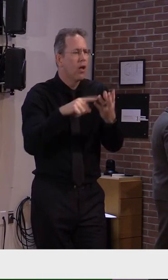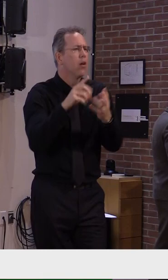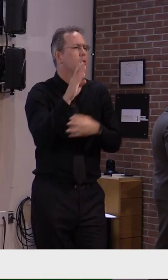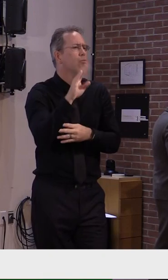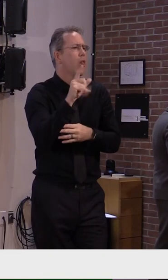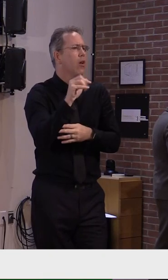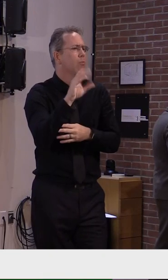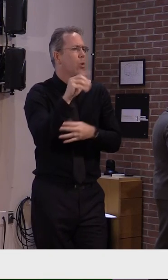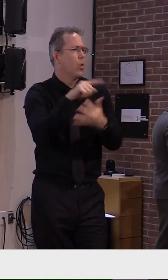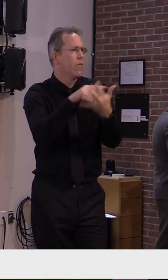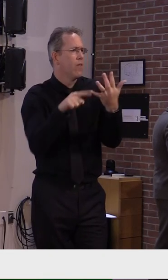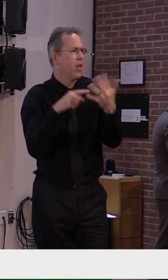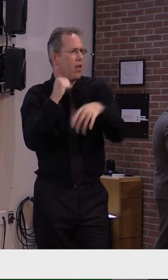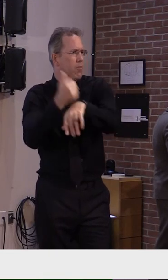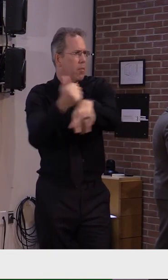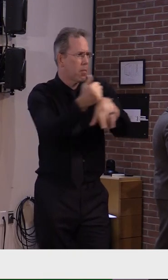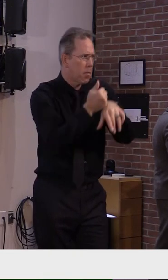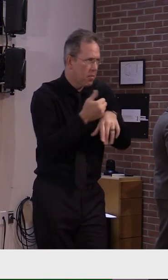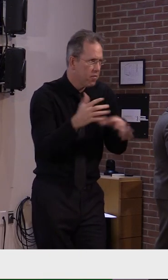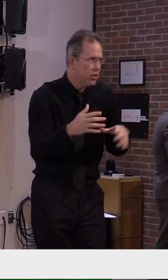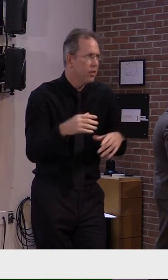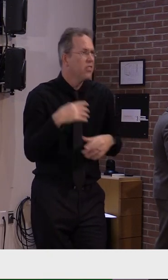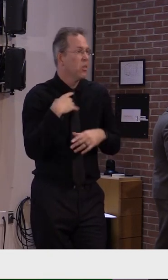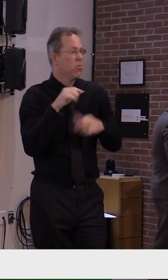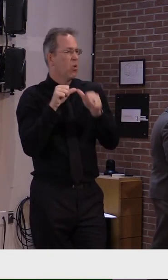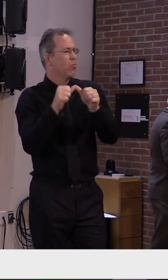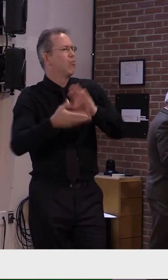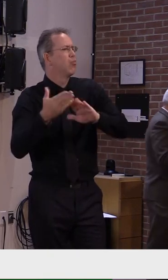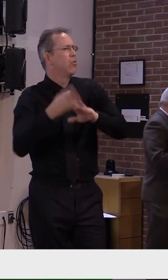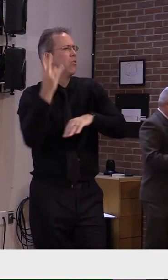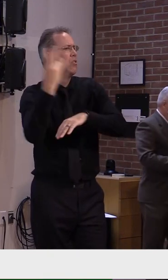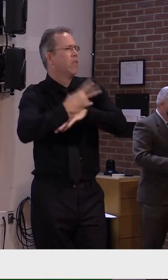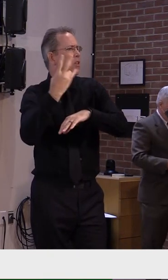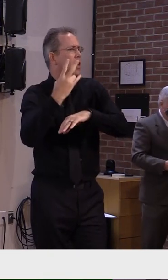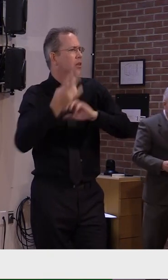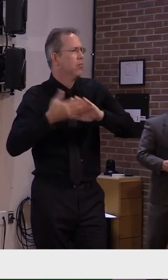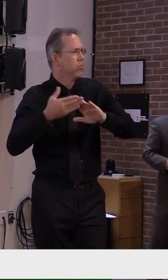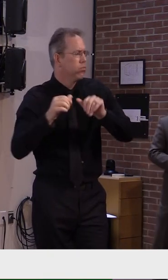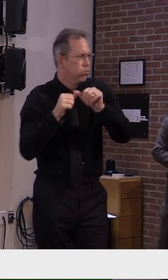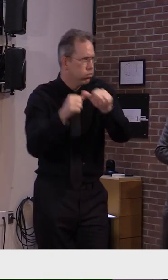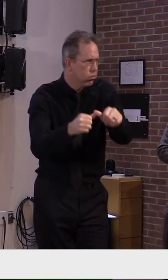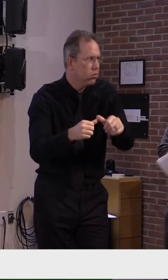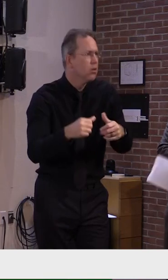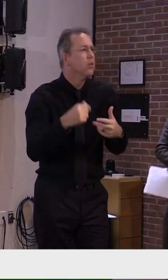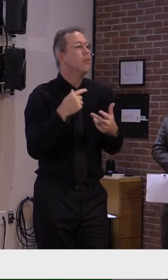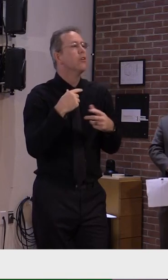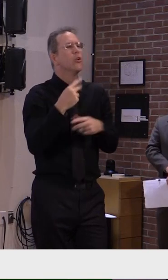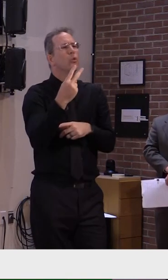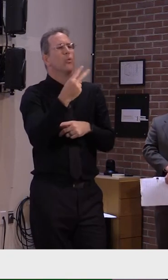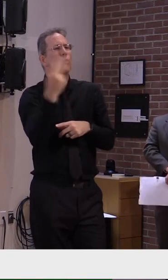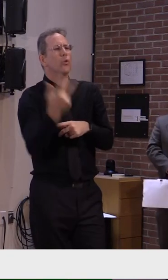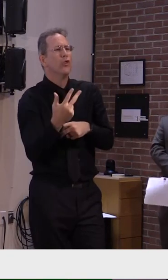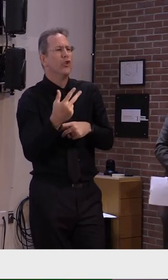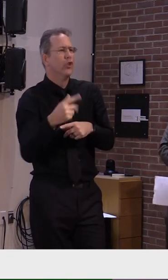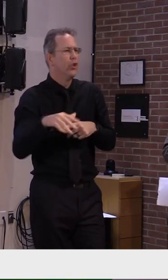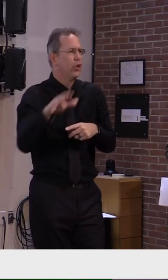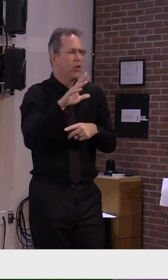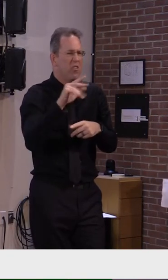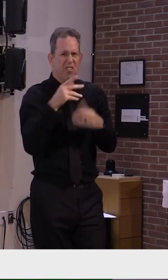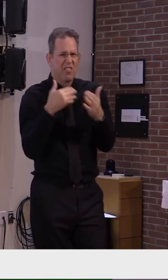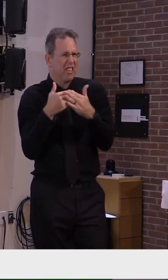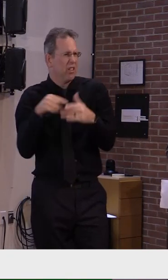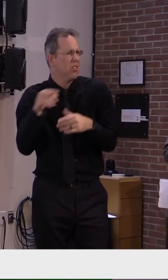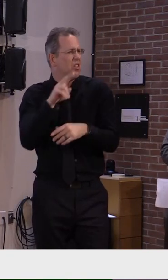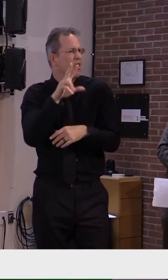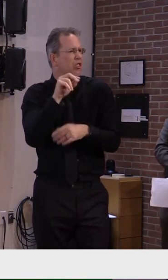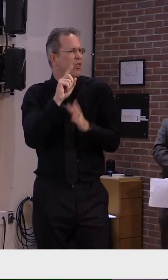centers, two-thirds of Vermonters will be within a 30-minute drive of a testing site. And we'll continue to build